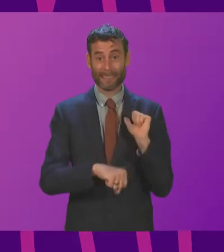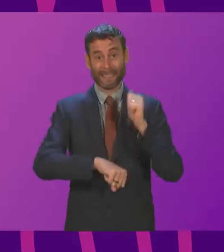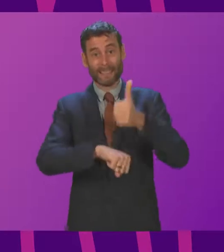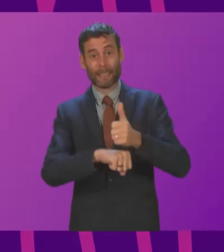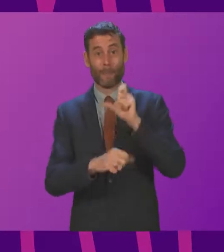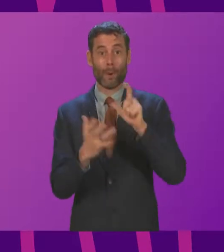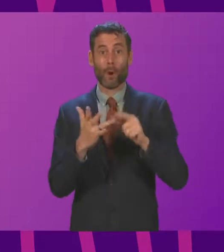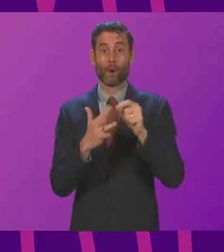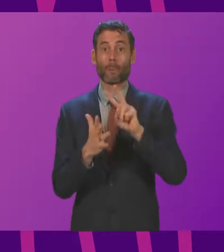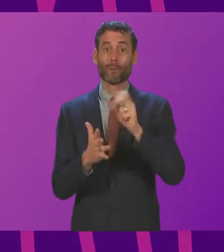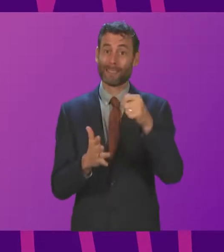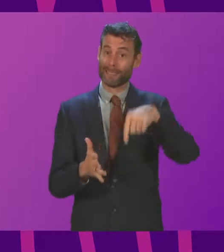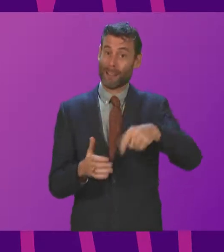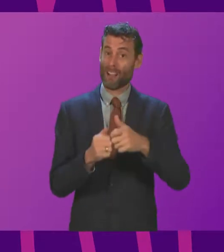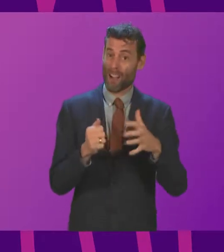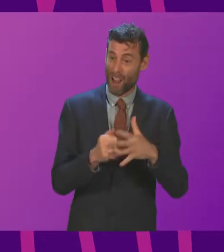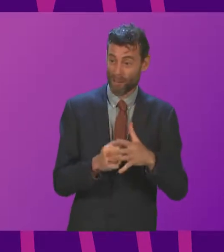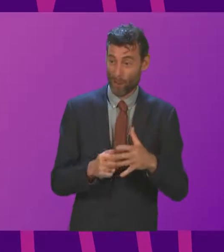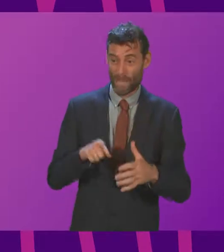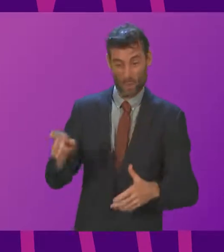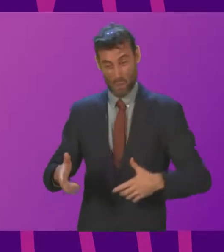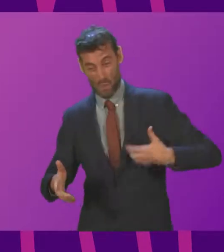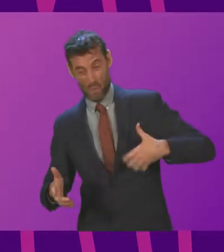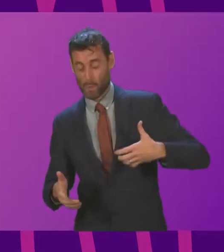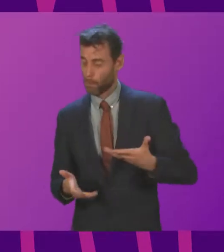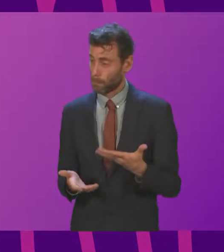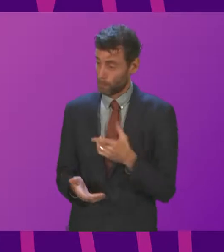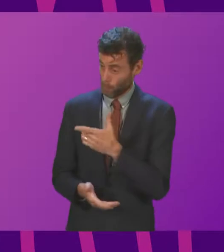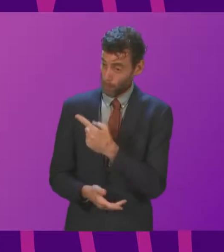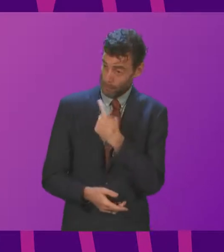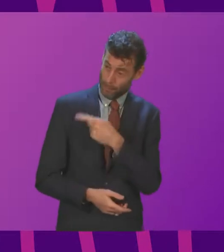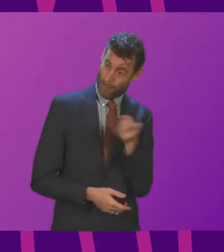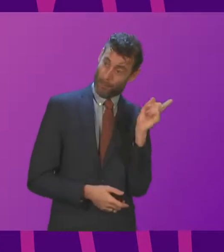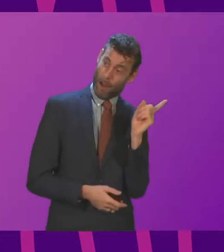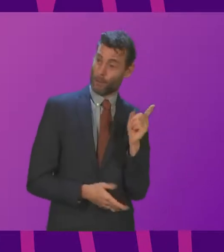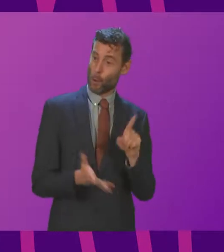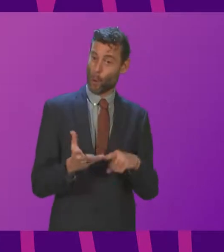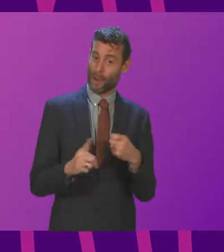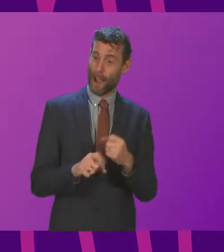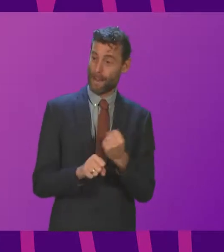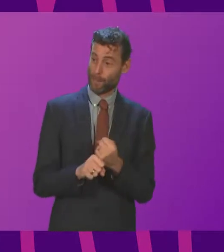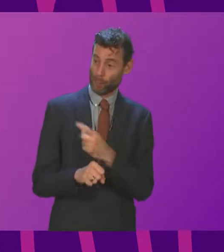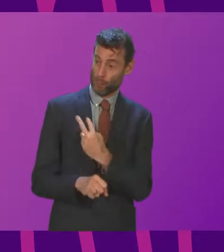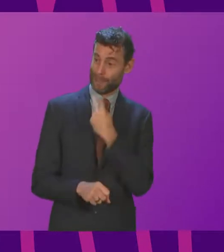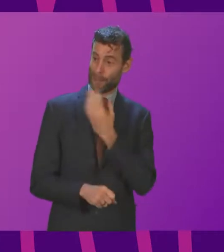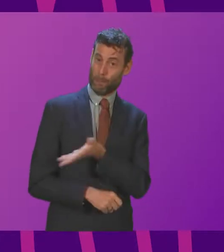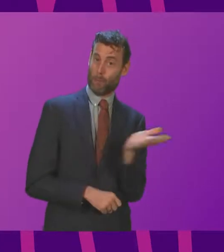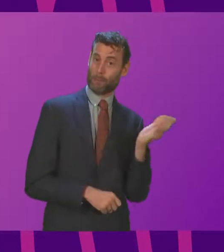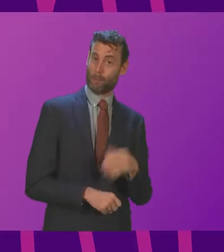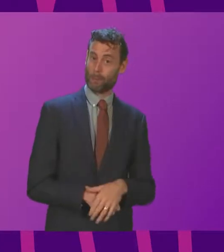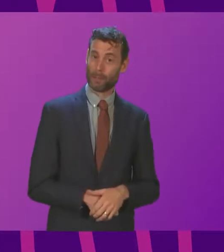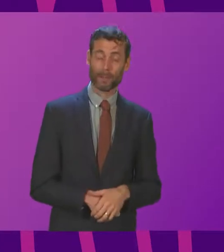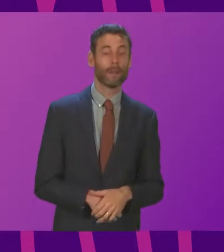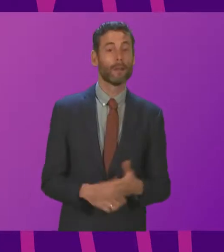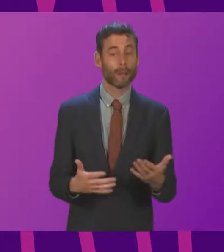Perhaps he wants to direct some of these concerns to them. These are serious issues that the Scottish Government